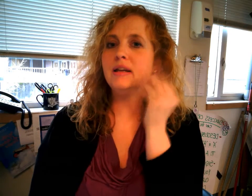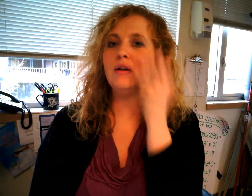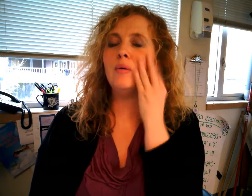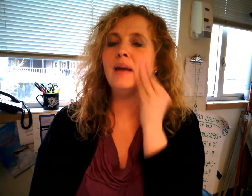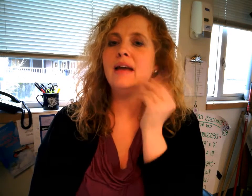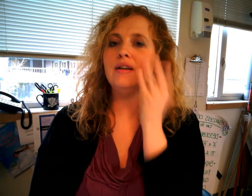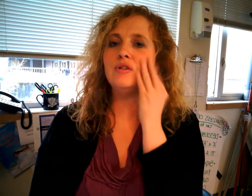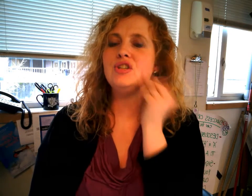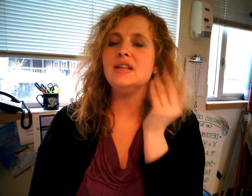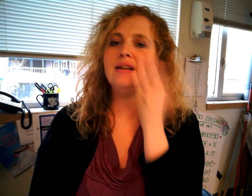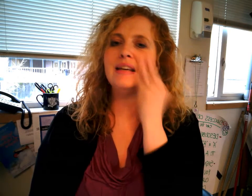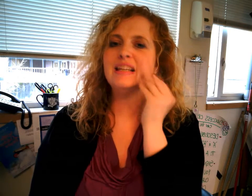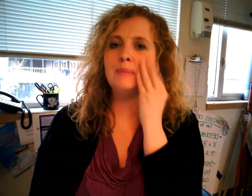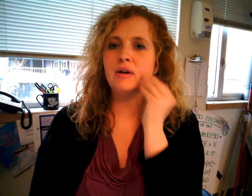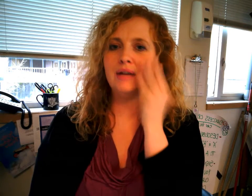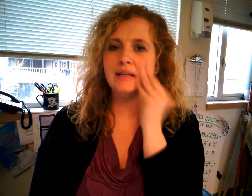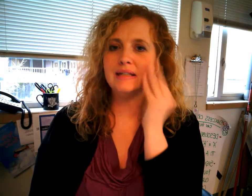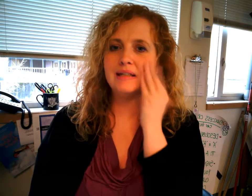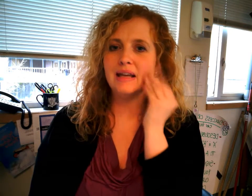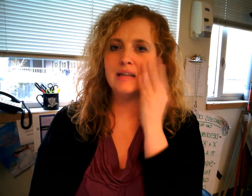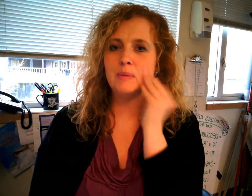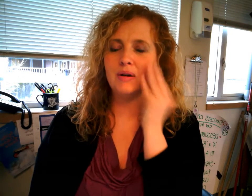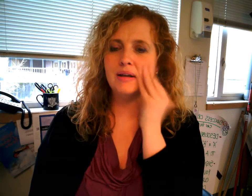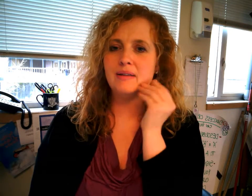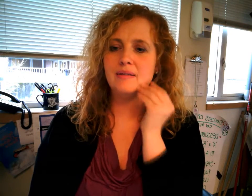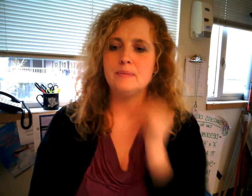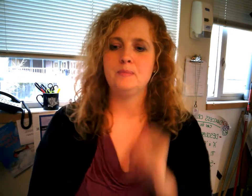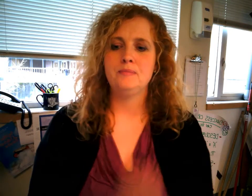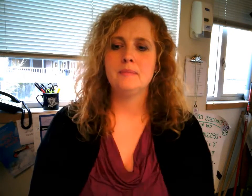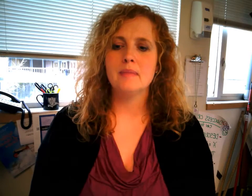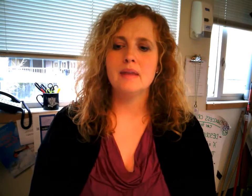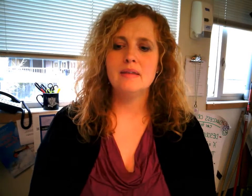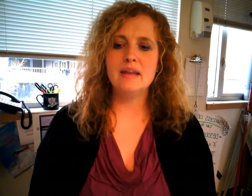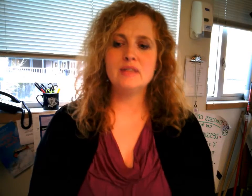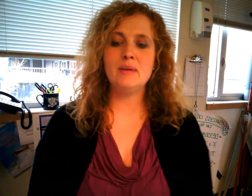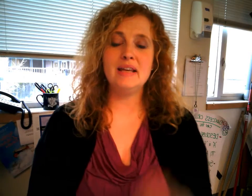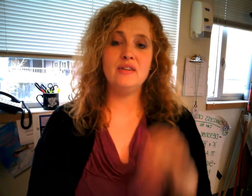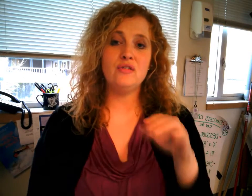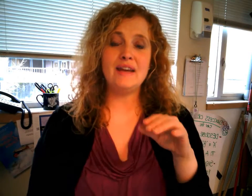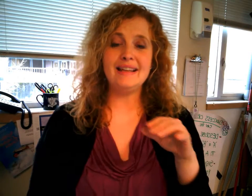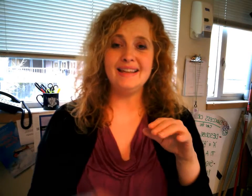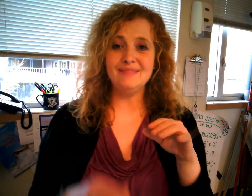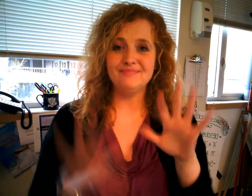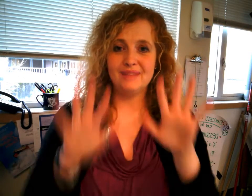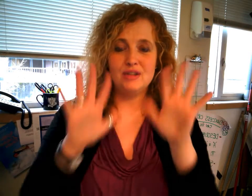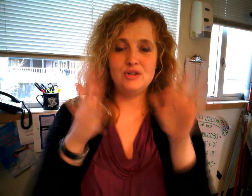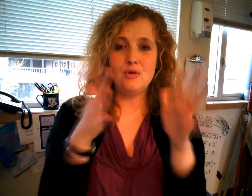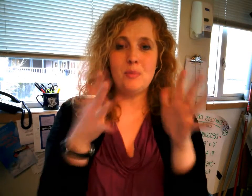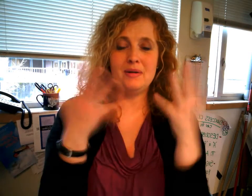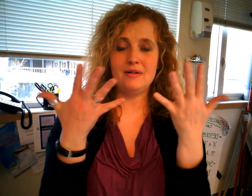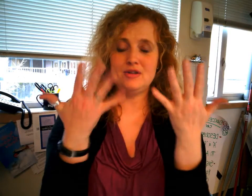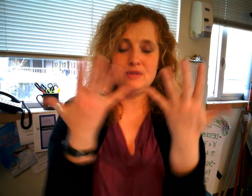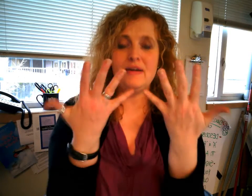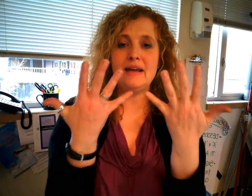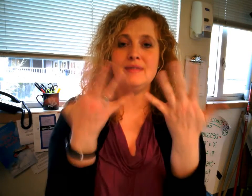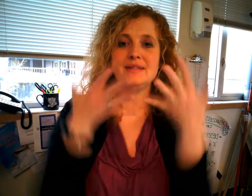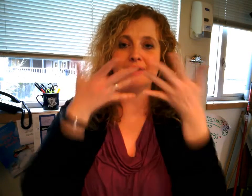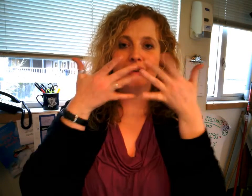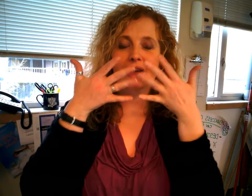away at your cheek experience experience the next one is friendly to open at two fives and